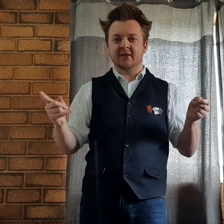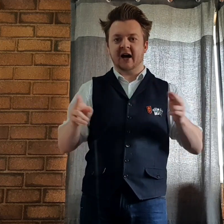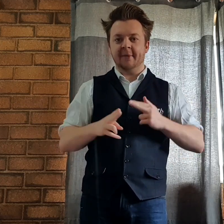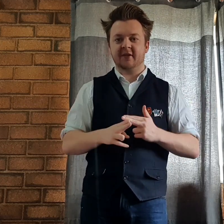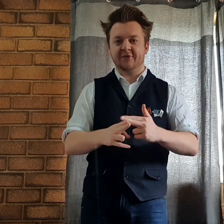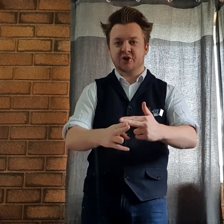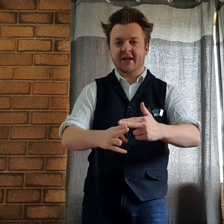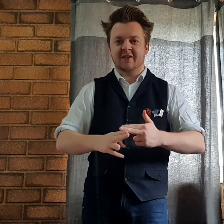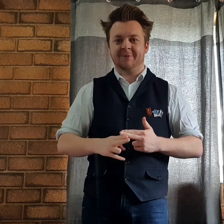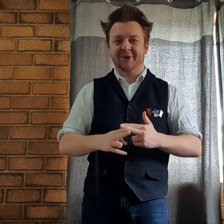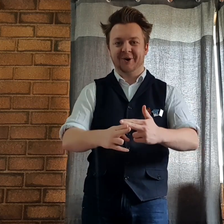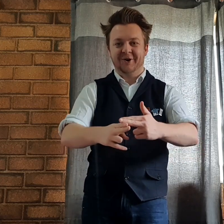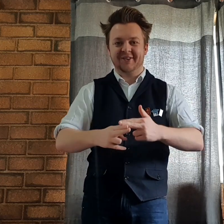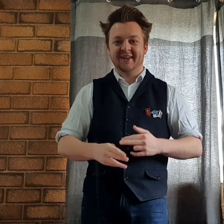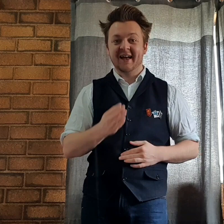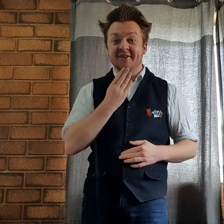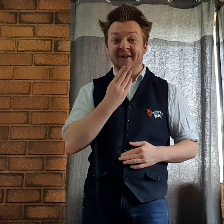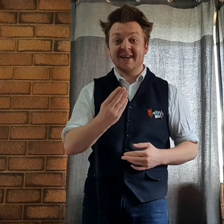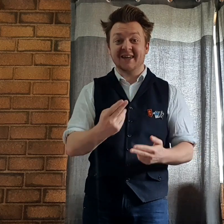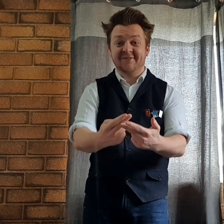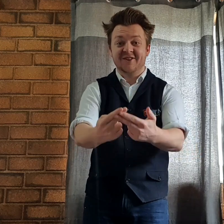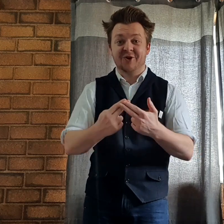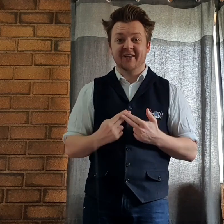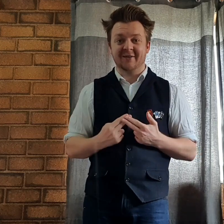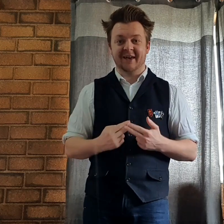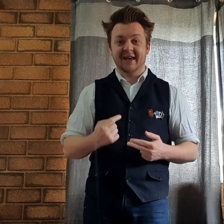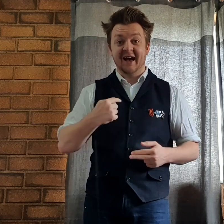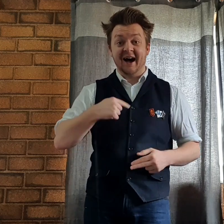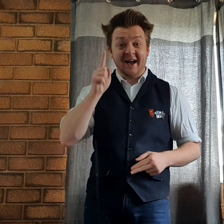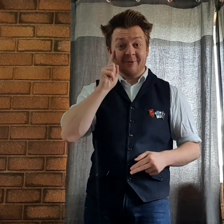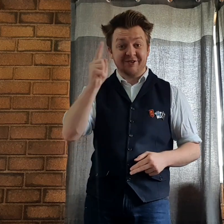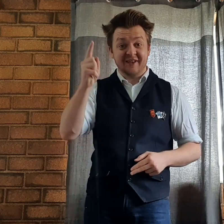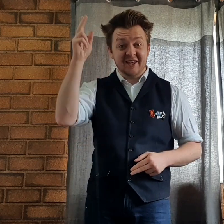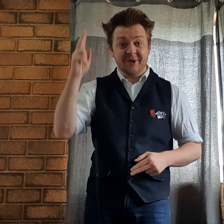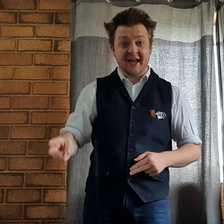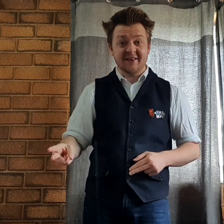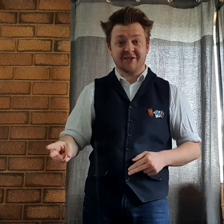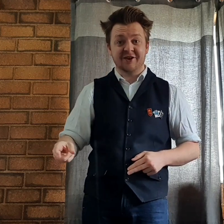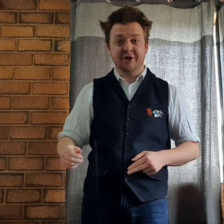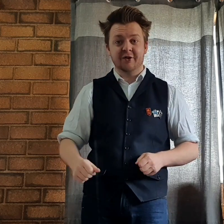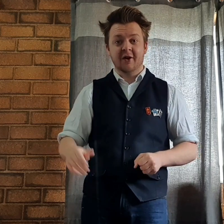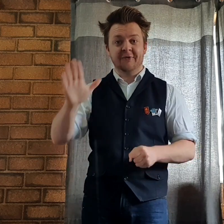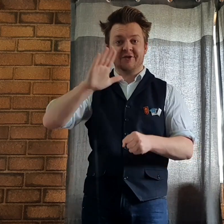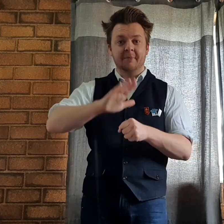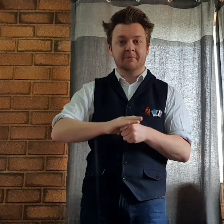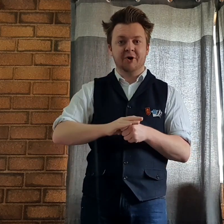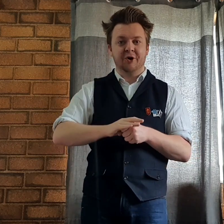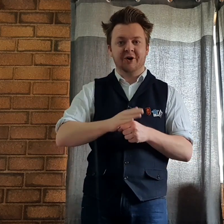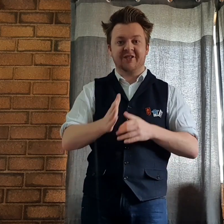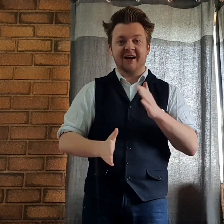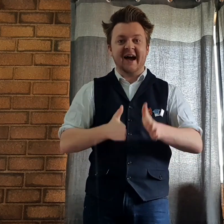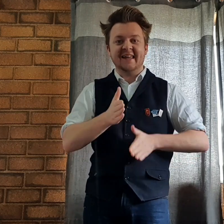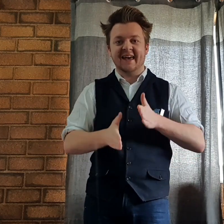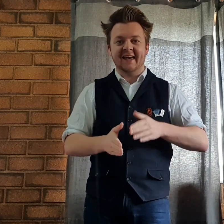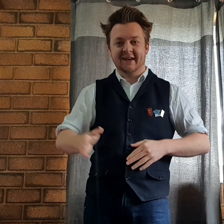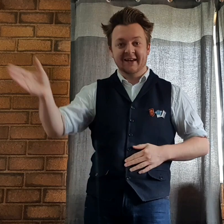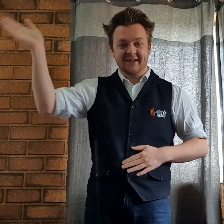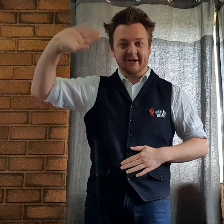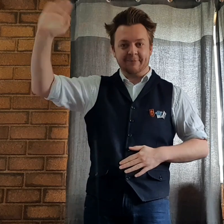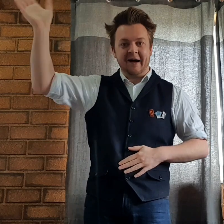types of transport. Thank you for joining me. I will see you again soon for some more signing. Goodbye!